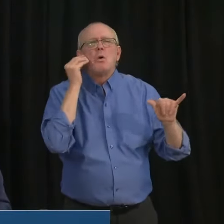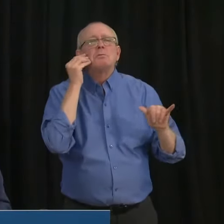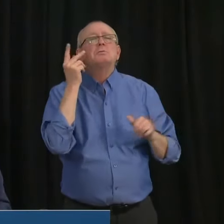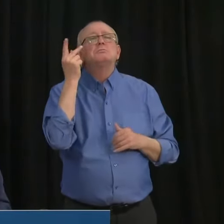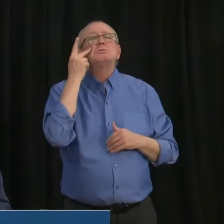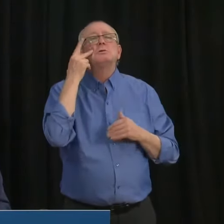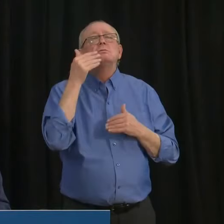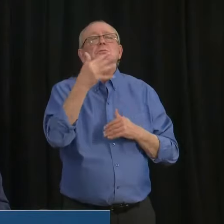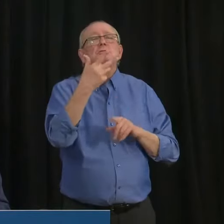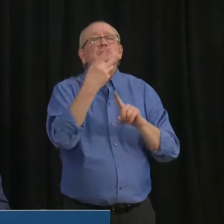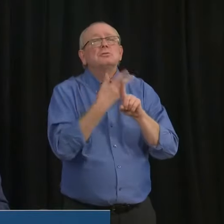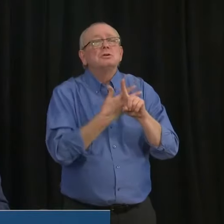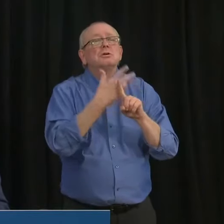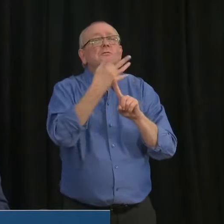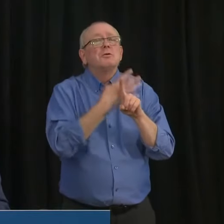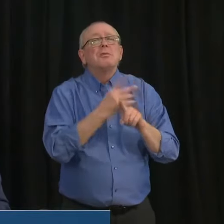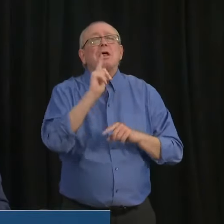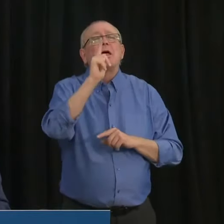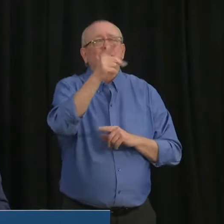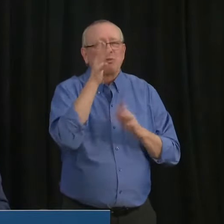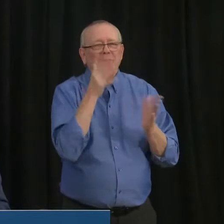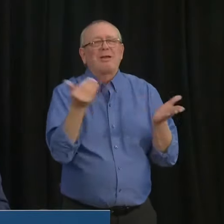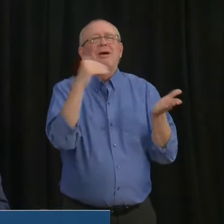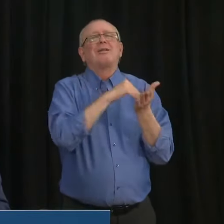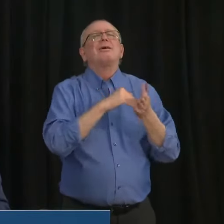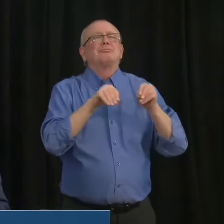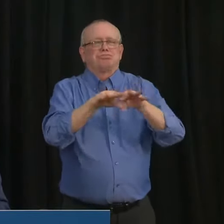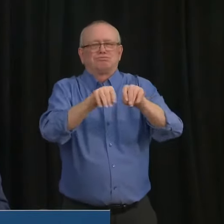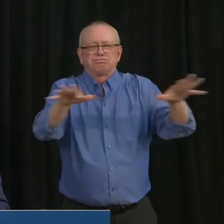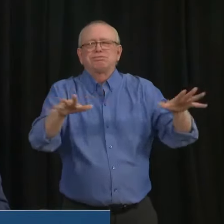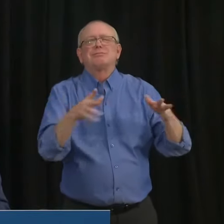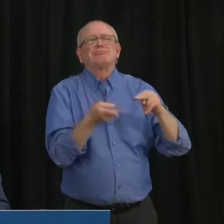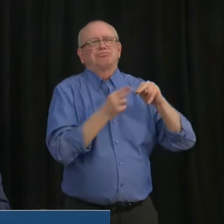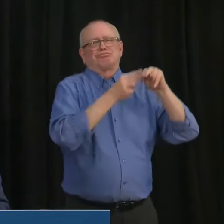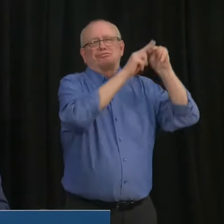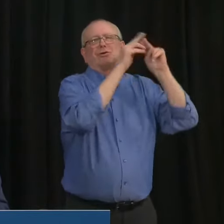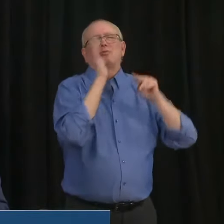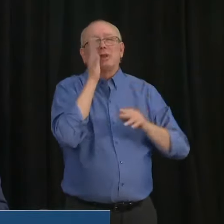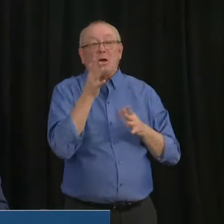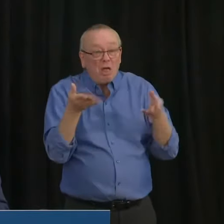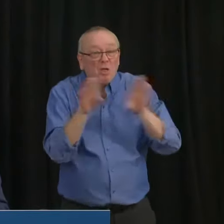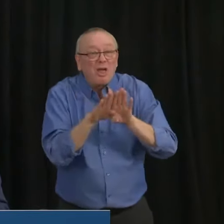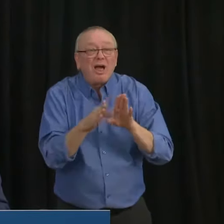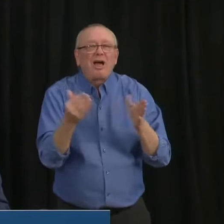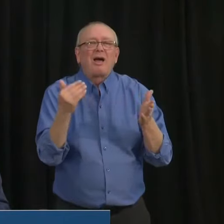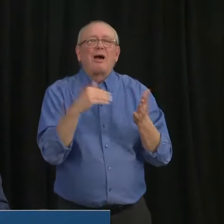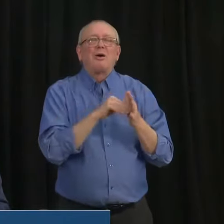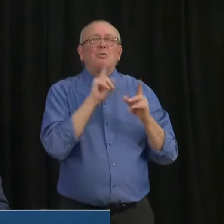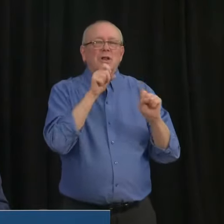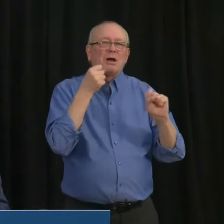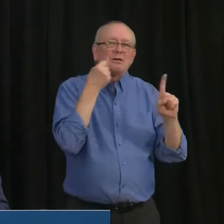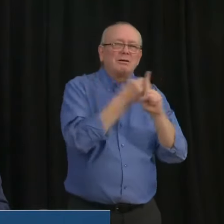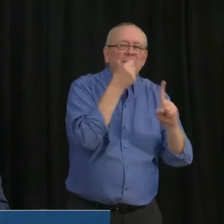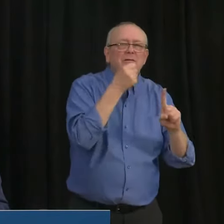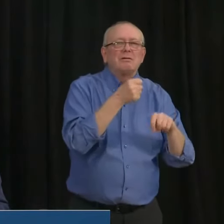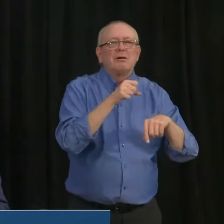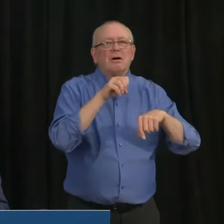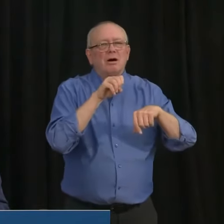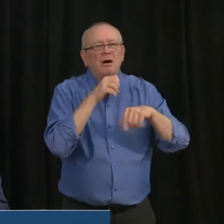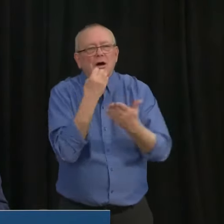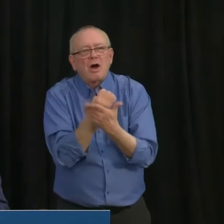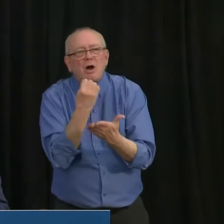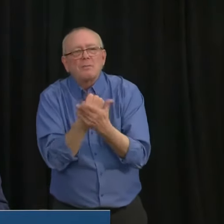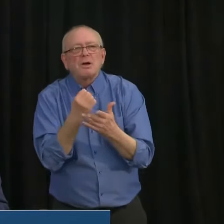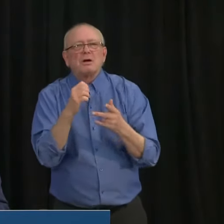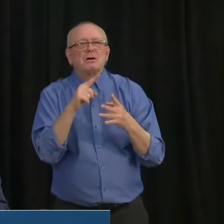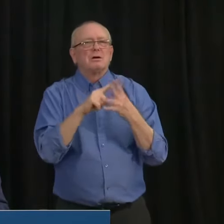and extraordinary shutdowns of broader social and economic activity with massive, uh, impacts